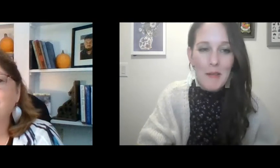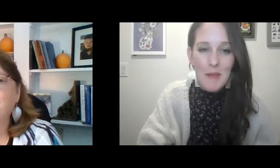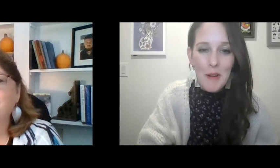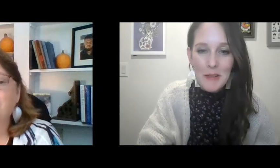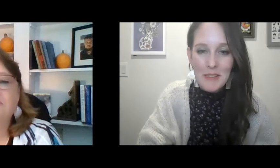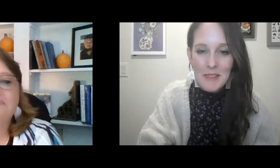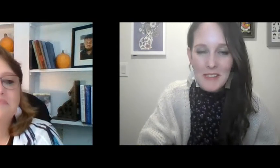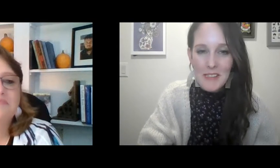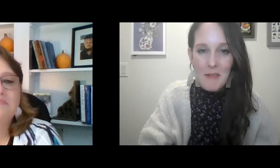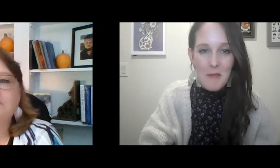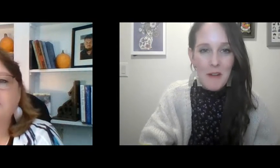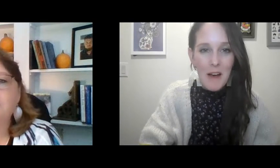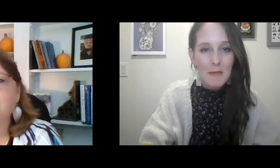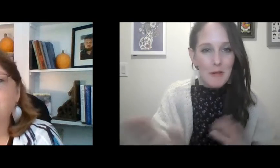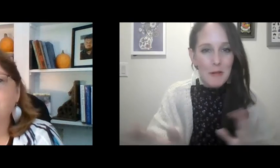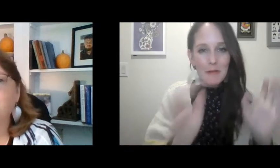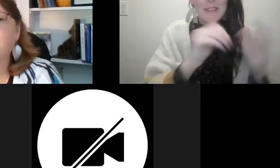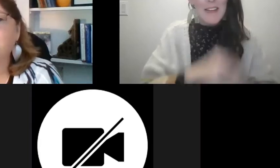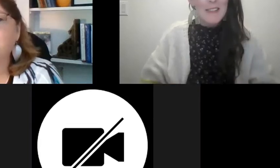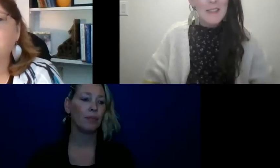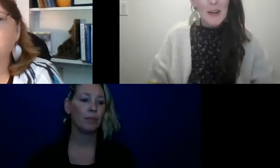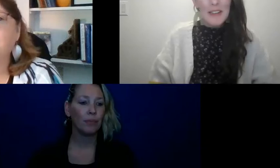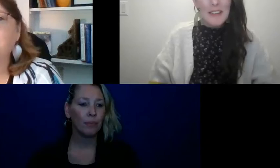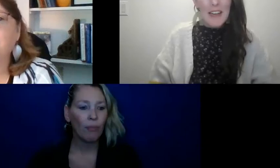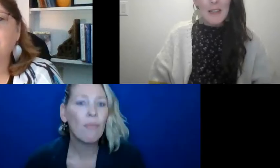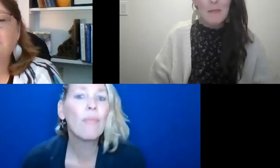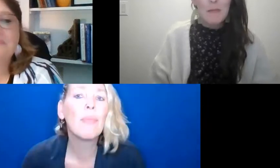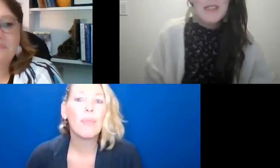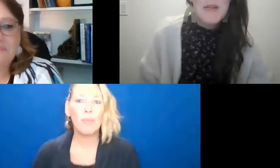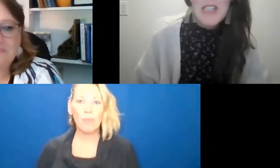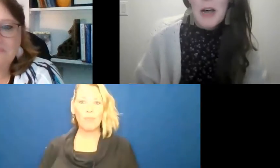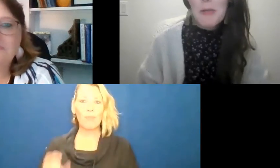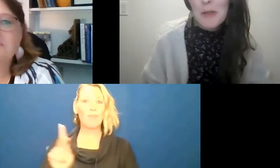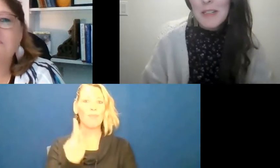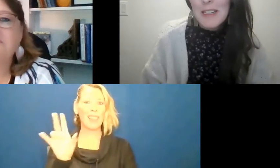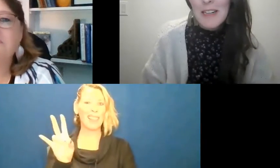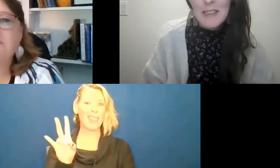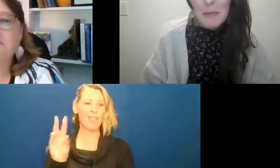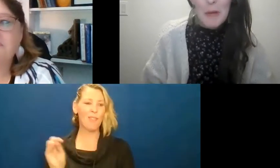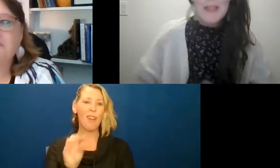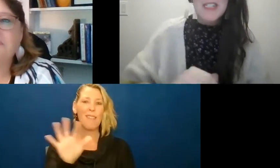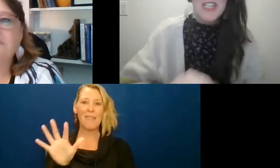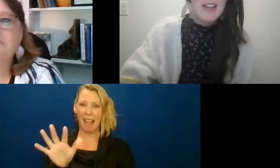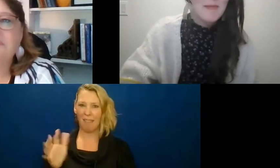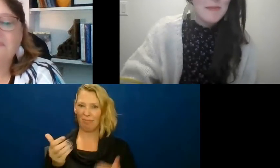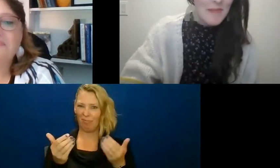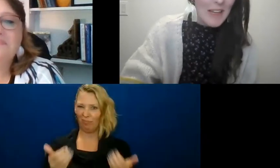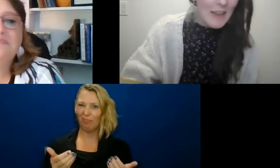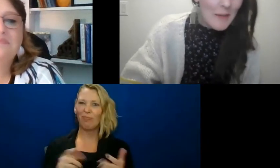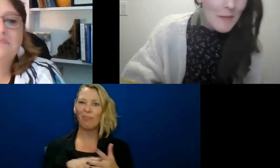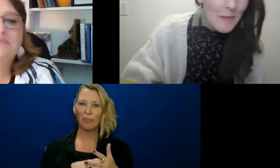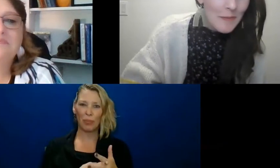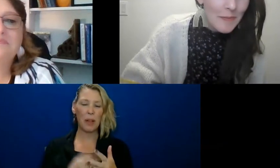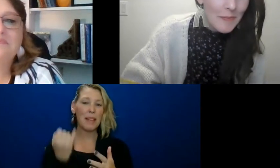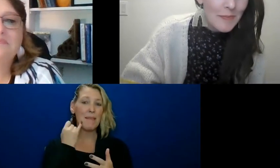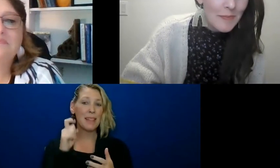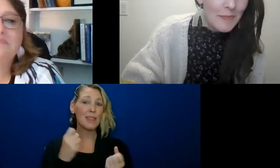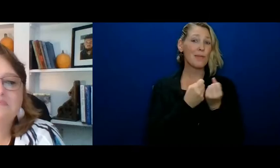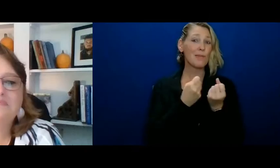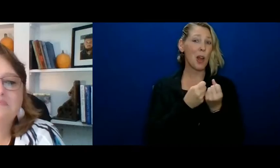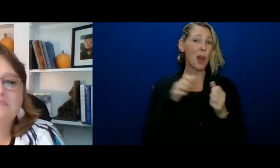All right, folks, 7.05 p We'll get started again and please reach out if you need any support in the chat. Thank you.